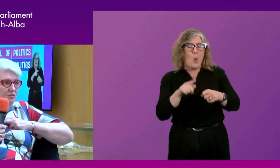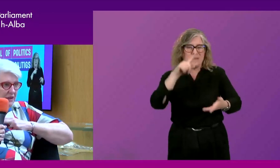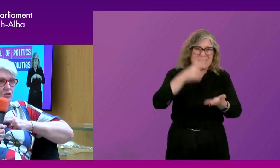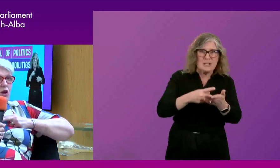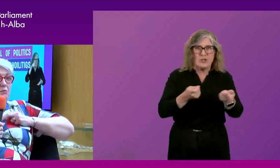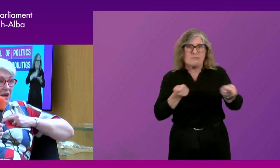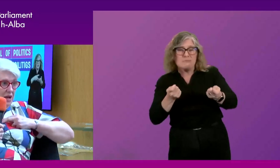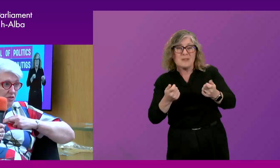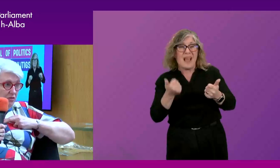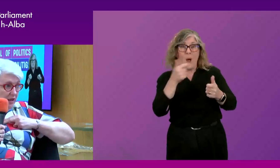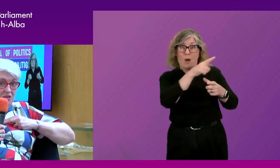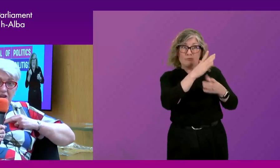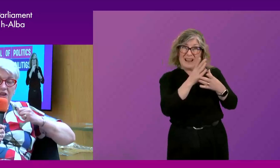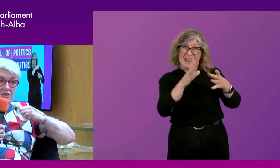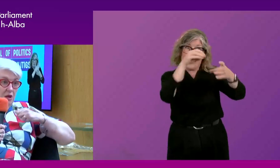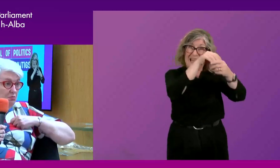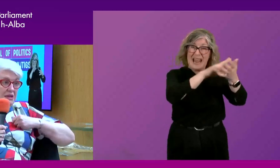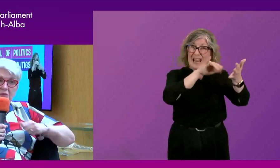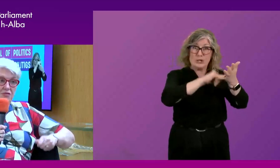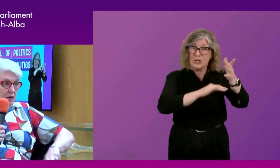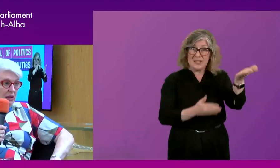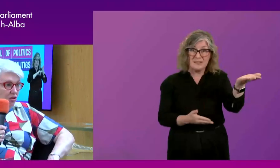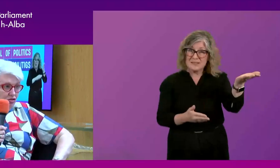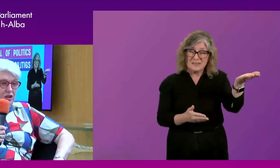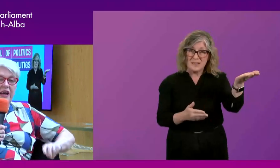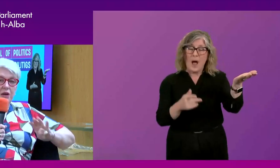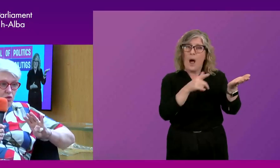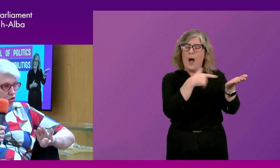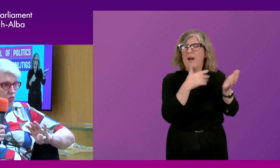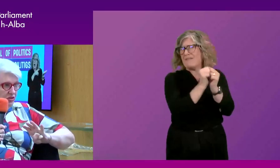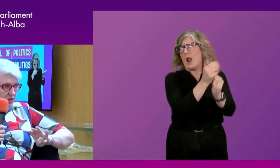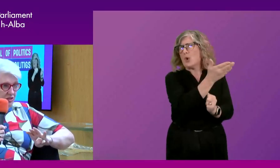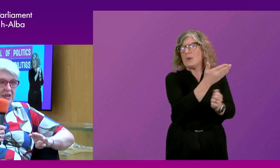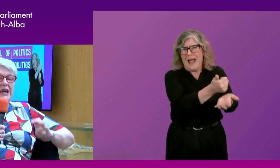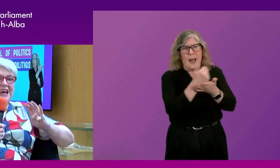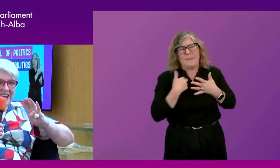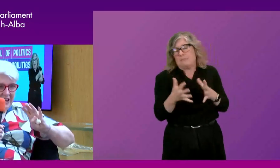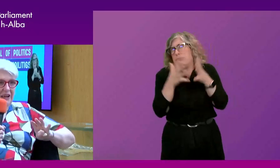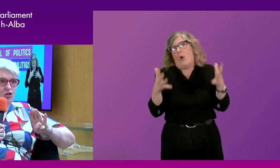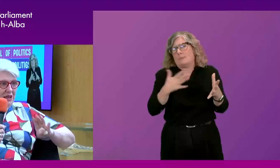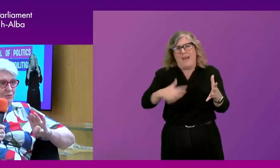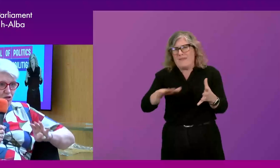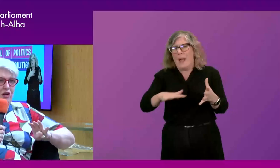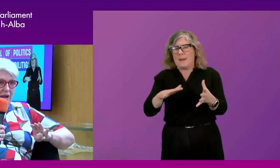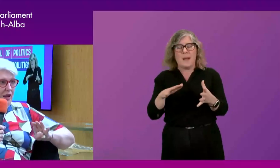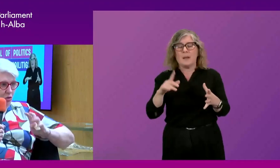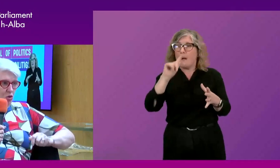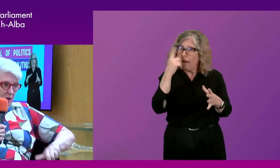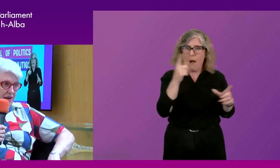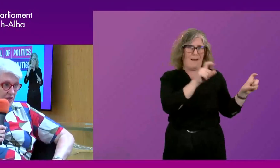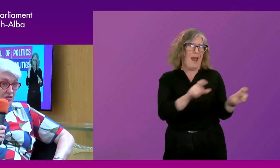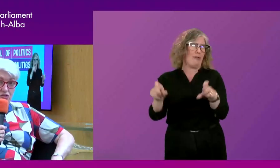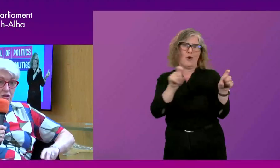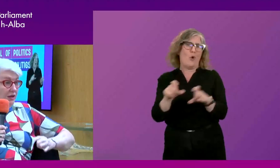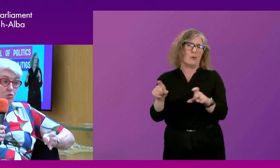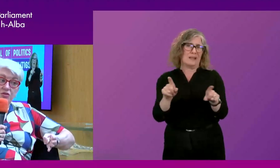I value and prize the NHS. It has helped me and my family hugely, and I would not want to hurt it. It cannot keep doing what